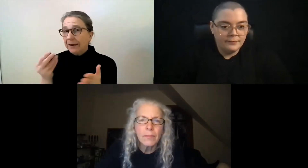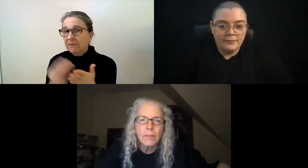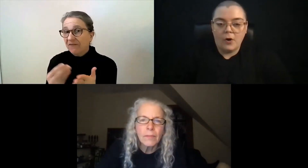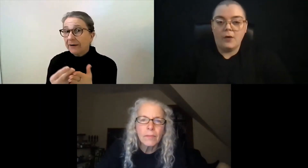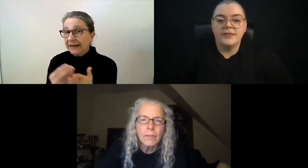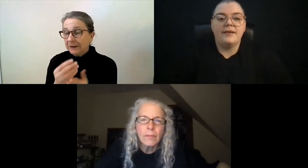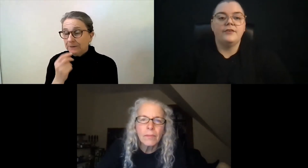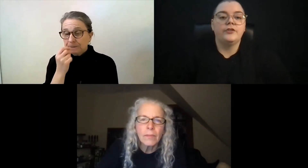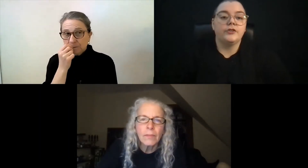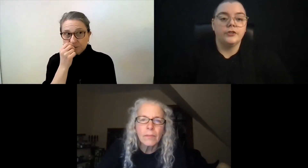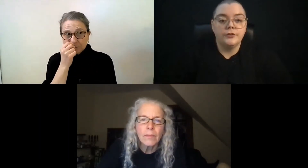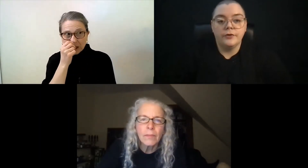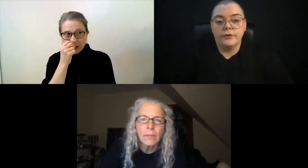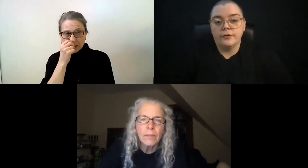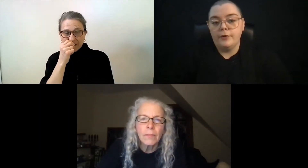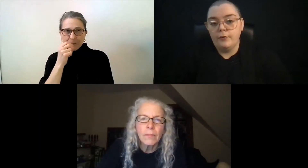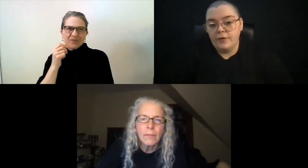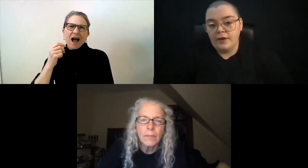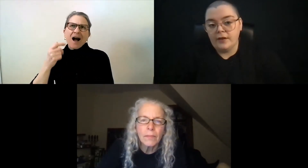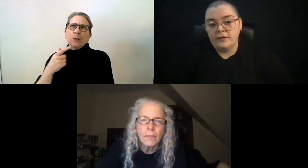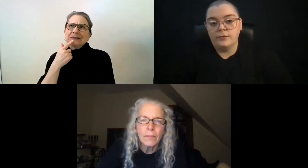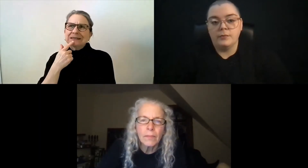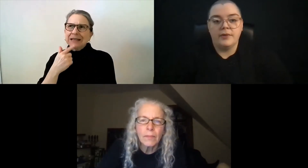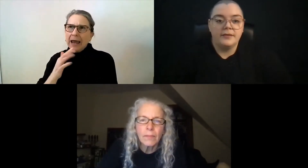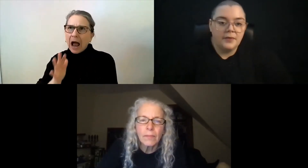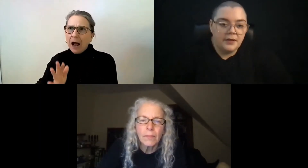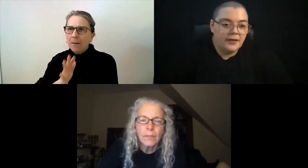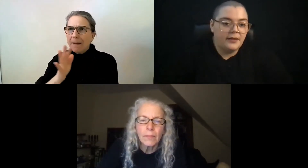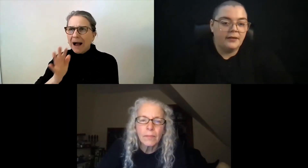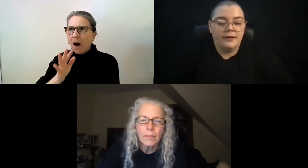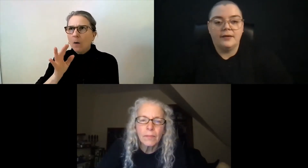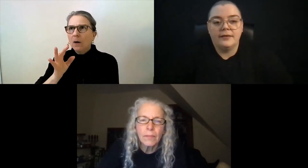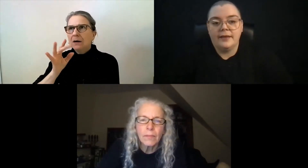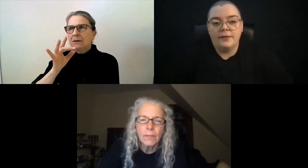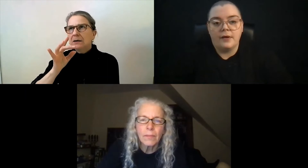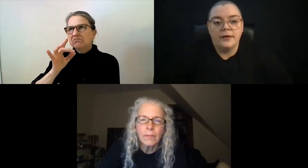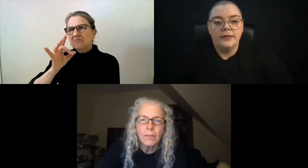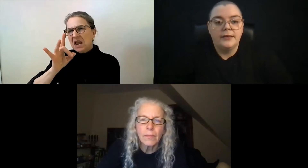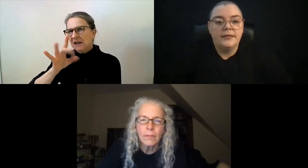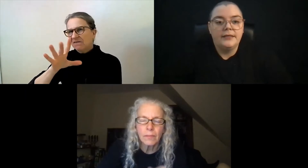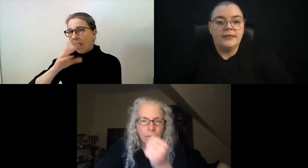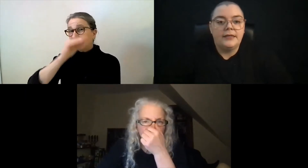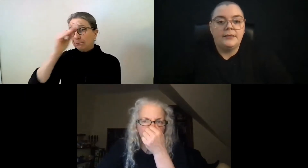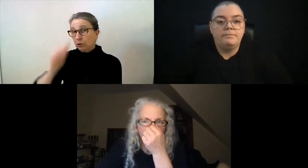We're always having to search for new funding to replace funding, etc.